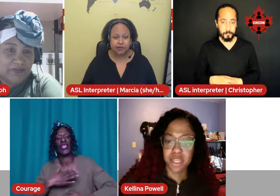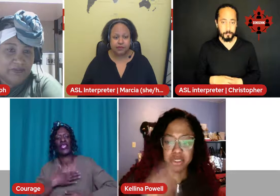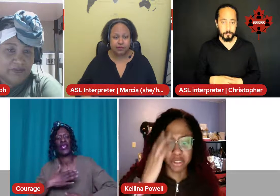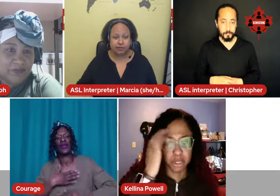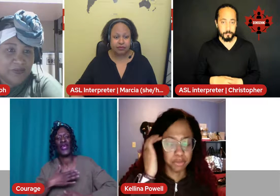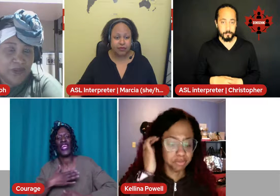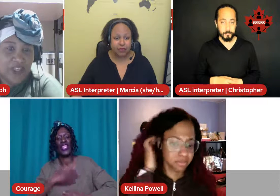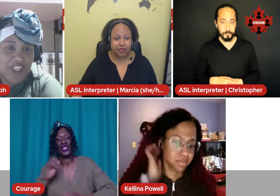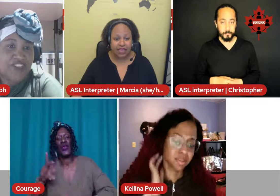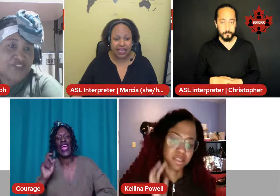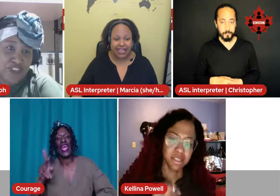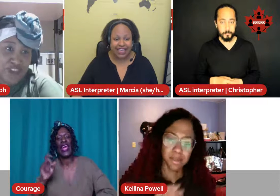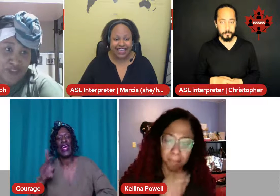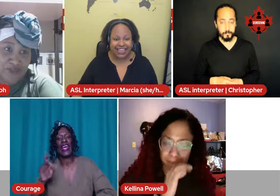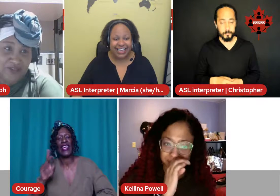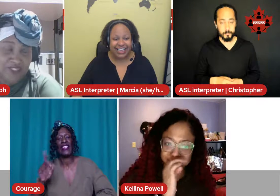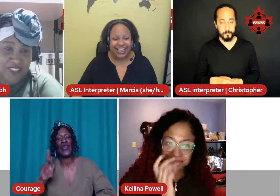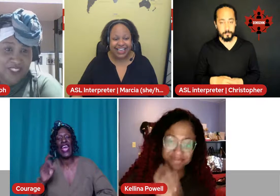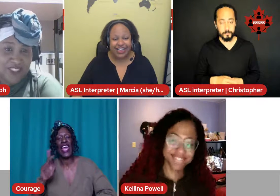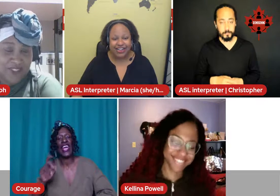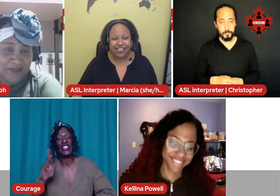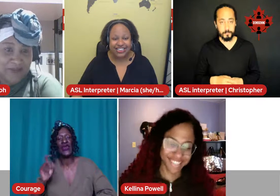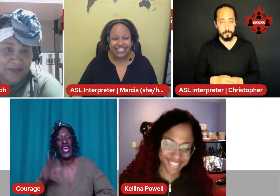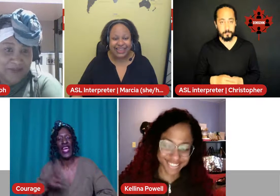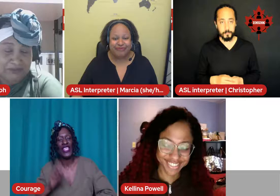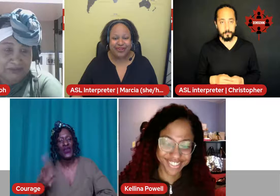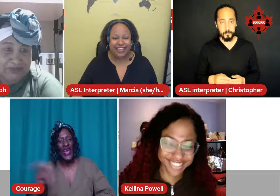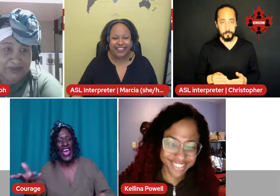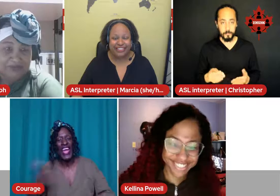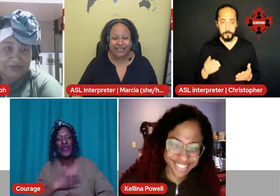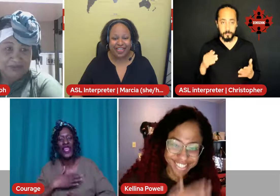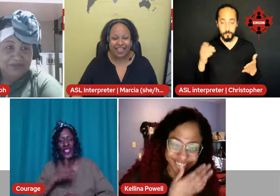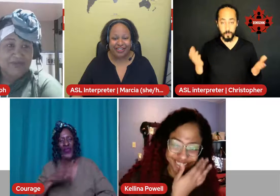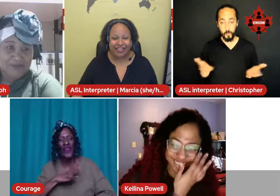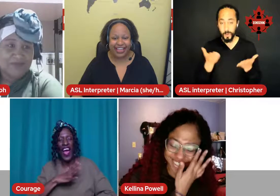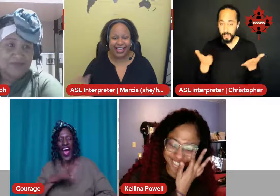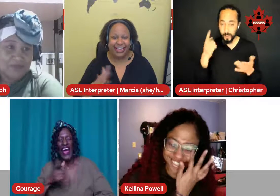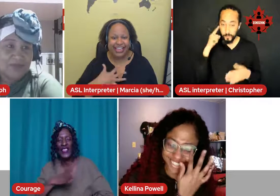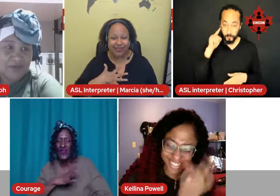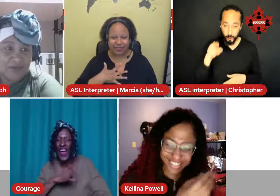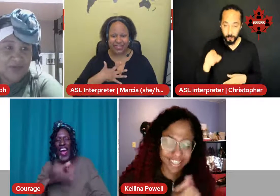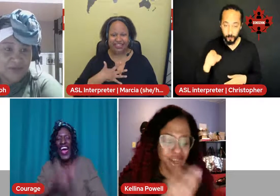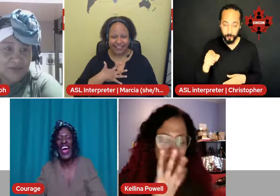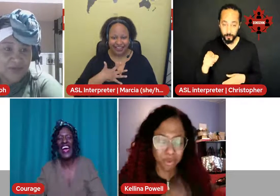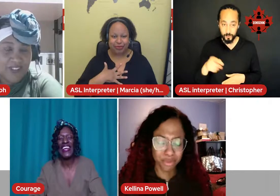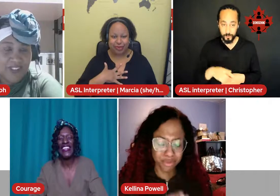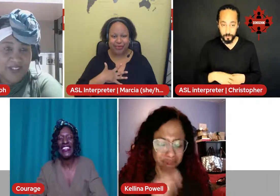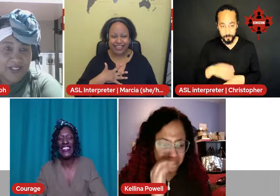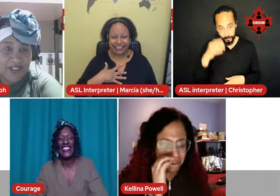So. We're here for you. Courage is saying breathe. It's okay. You're okay. Breathe. You'll be all right.